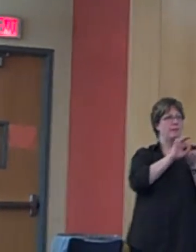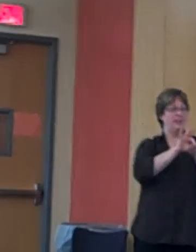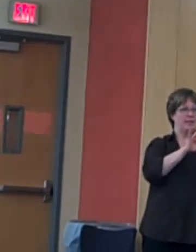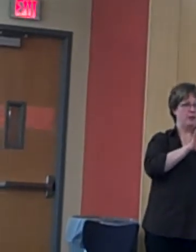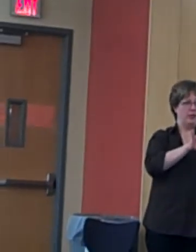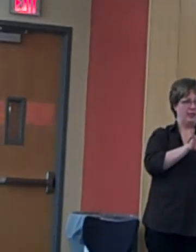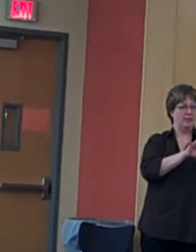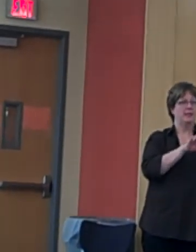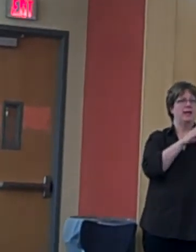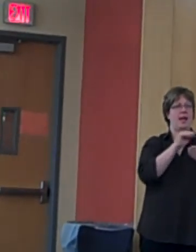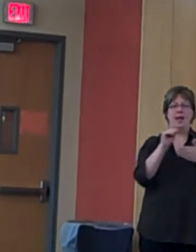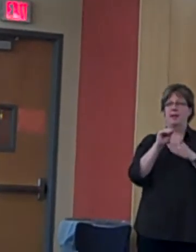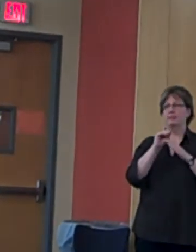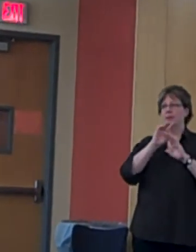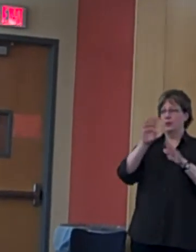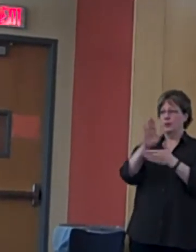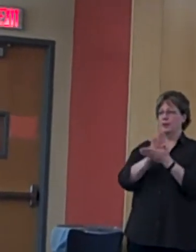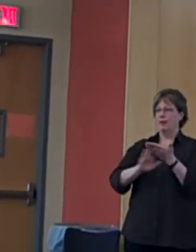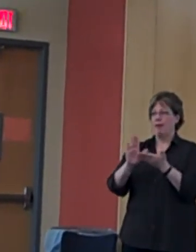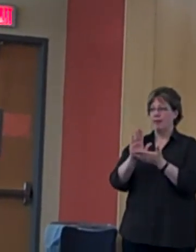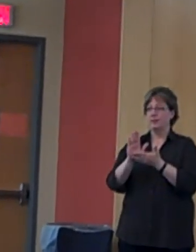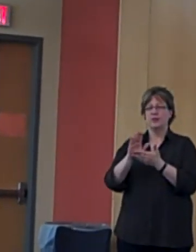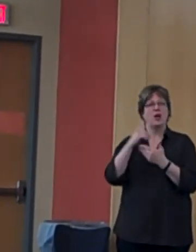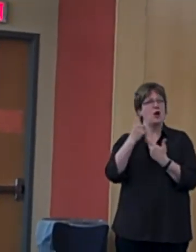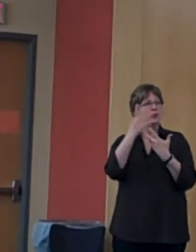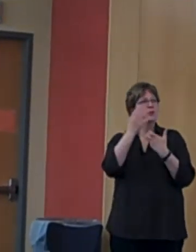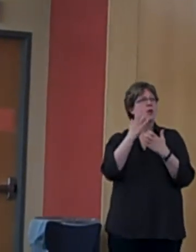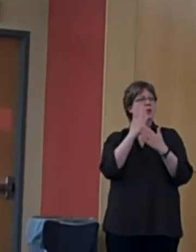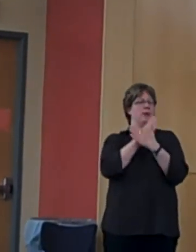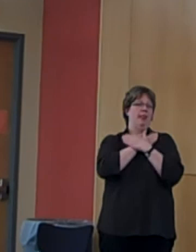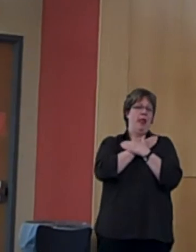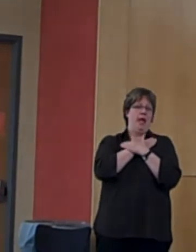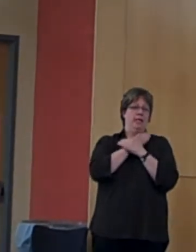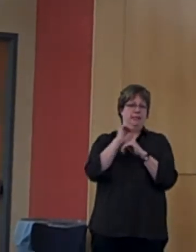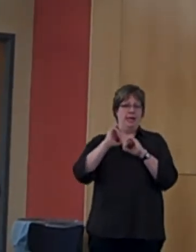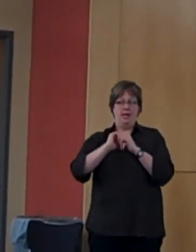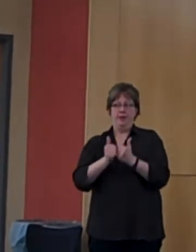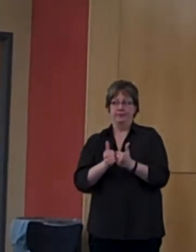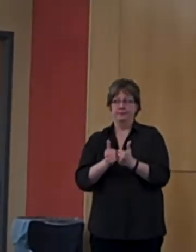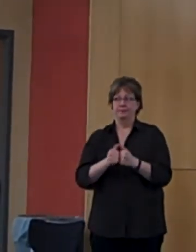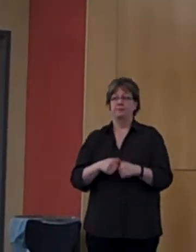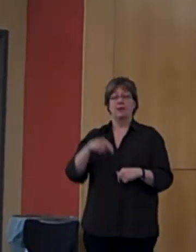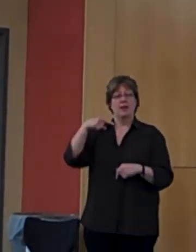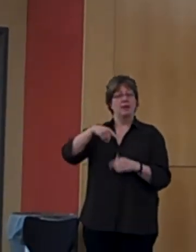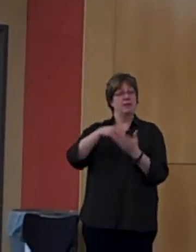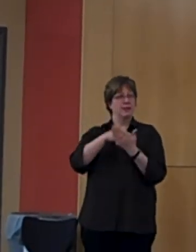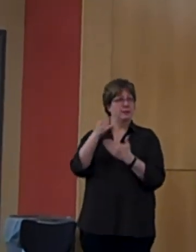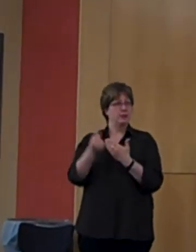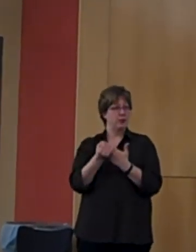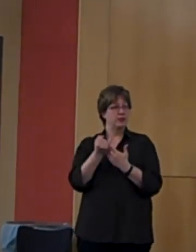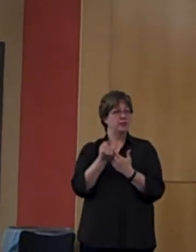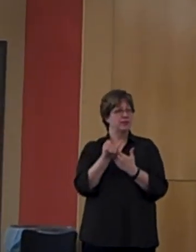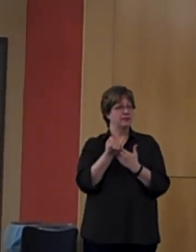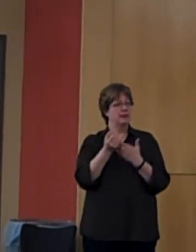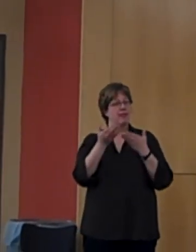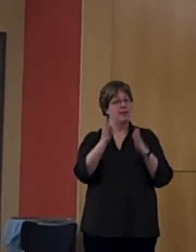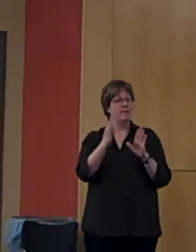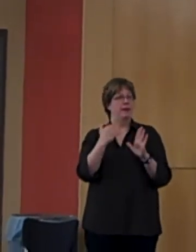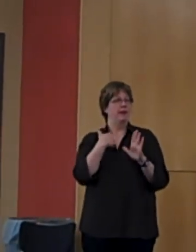I'm always in search of a relaxing outlet. This capstone project, therefore, awarded me the opportunity to